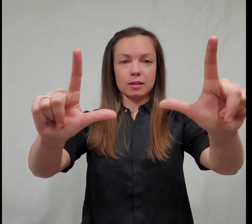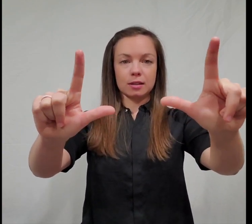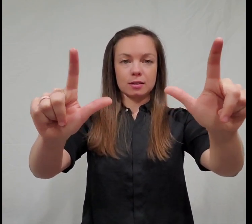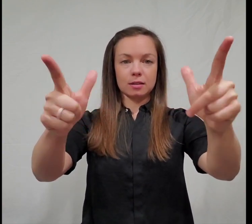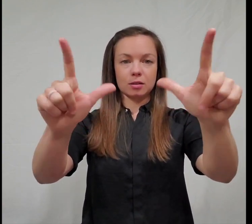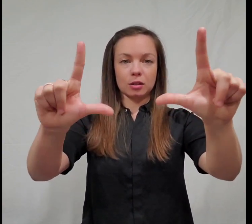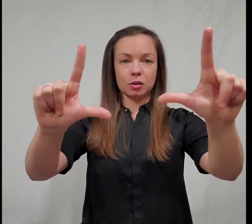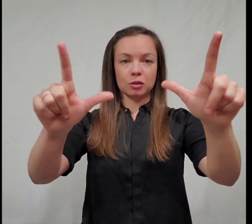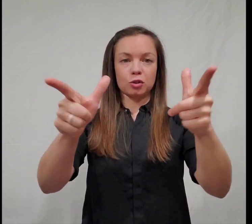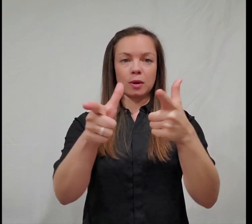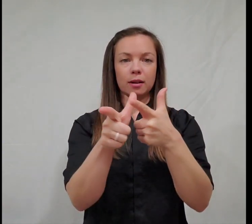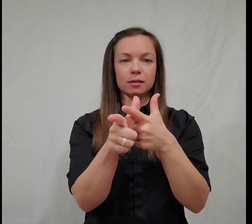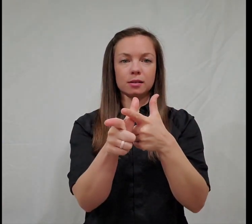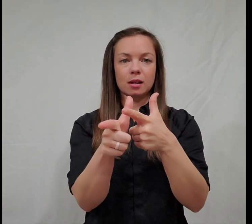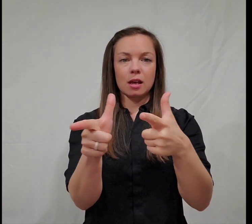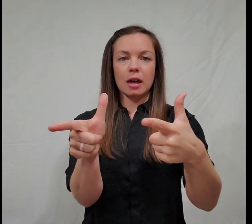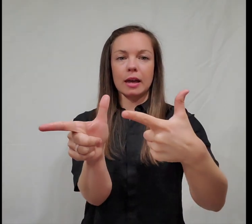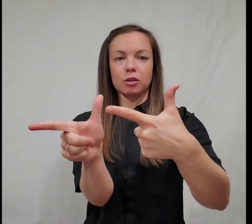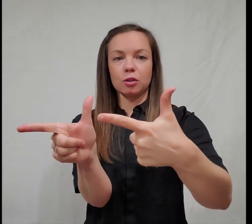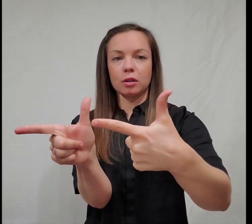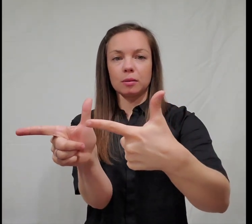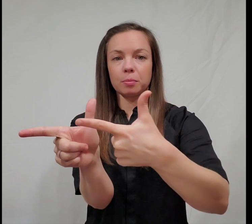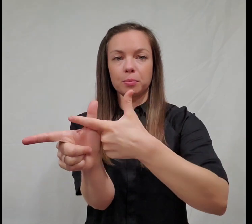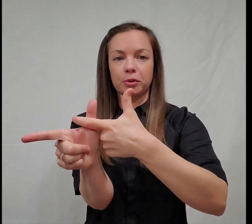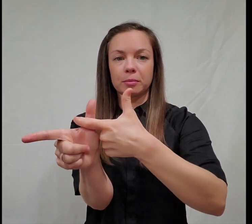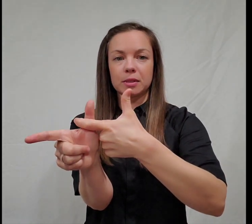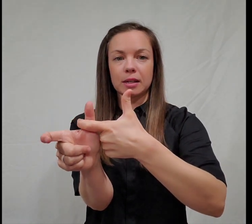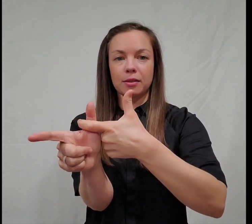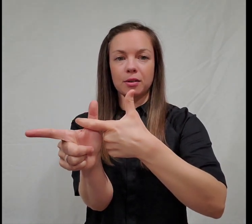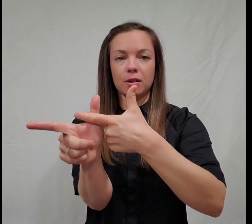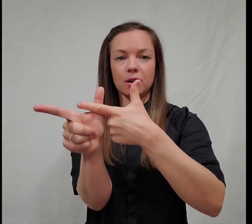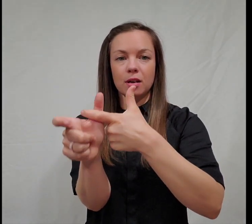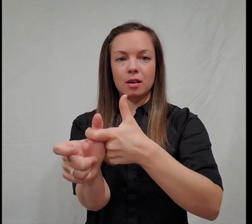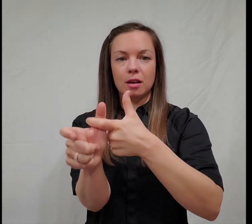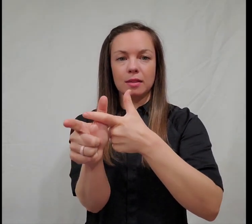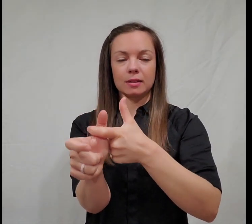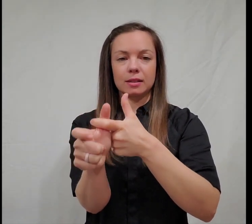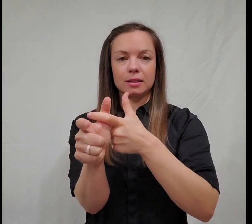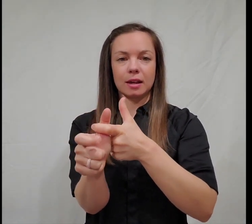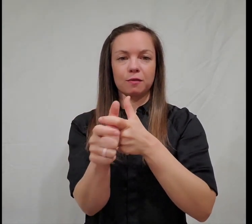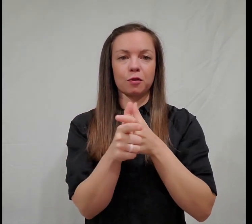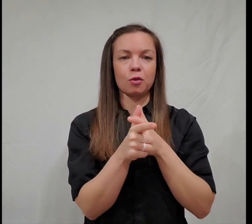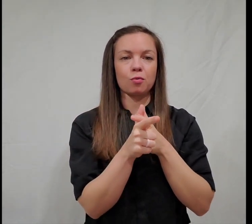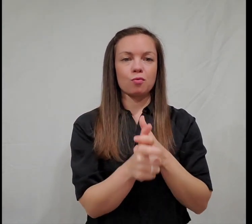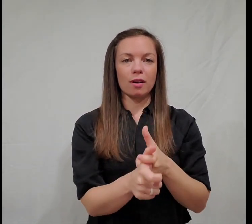this. It's like two L's. And you're going to put them together. And this is the sign for run.